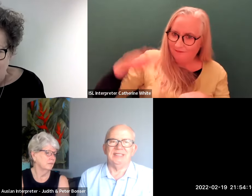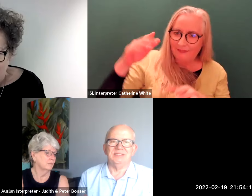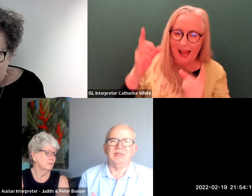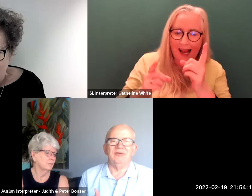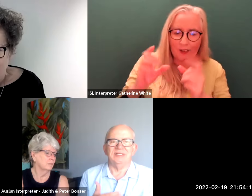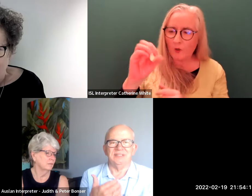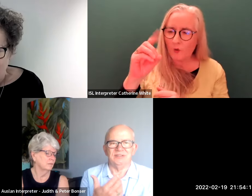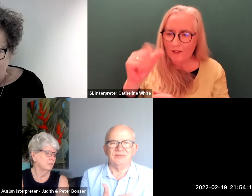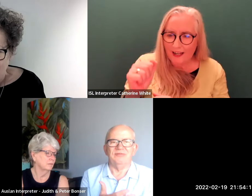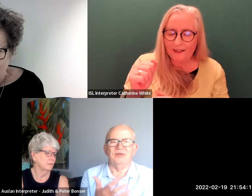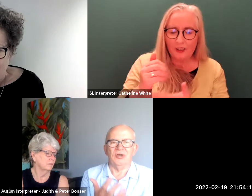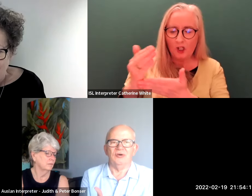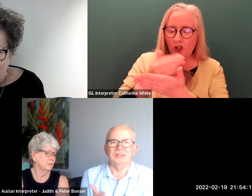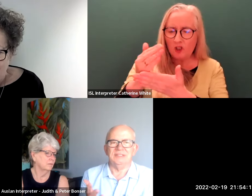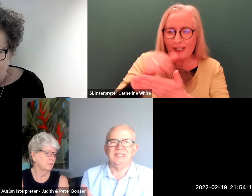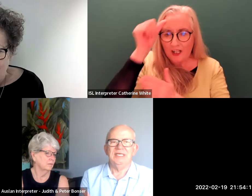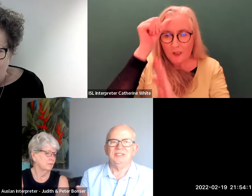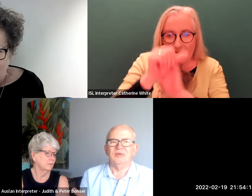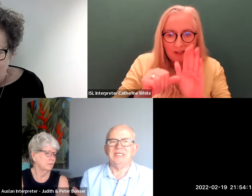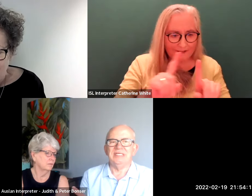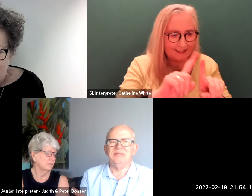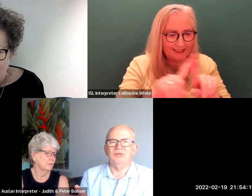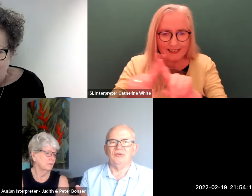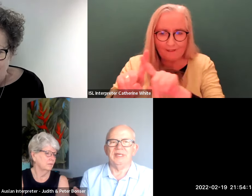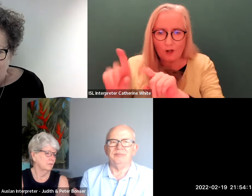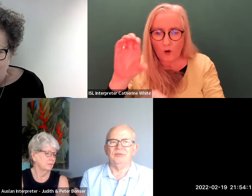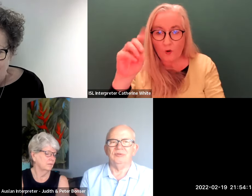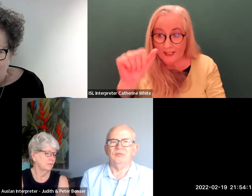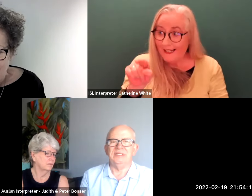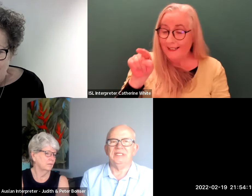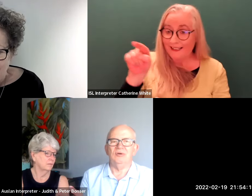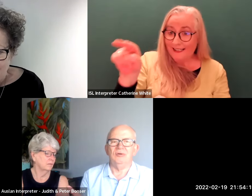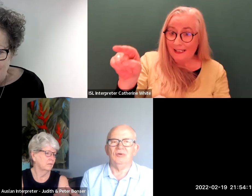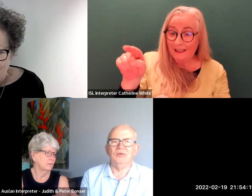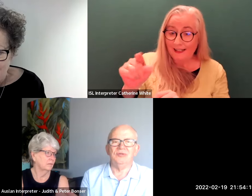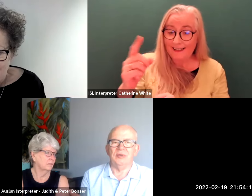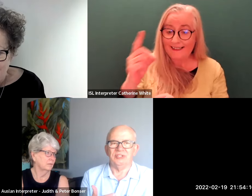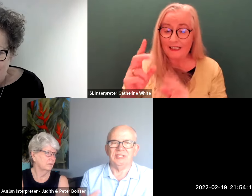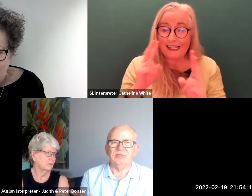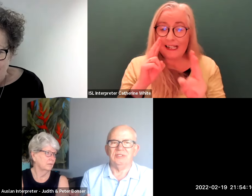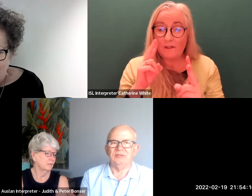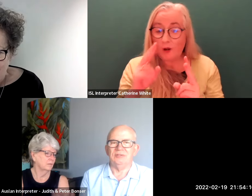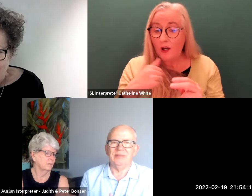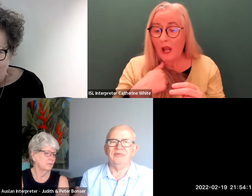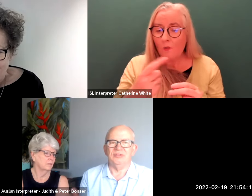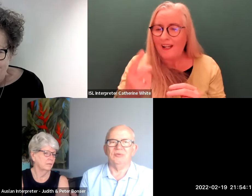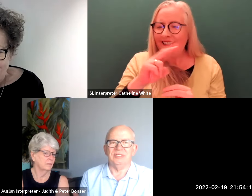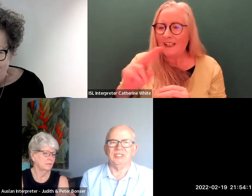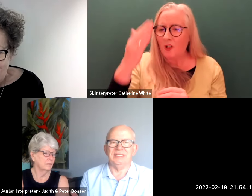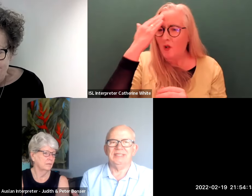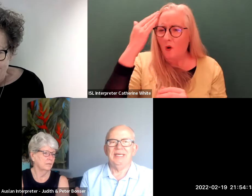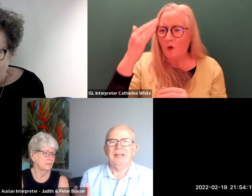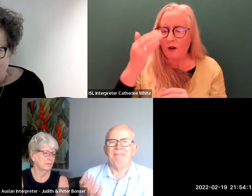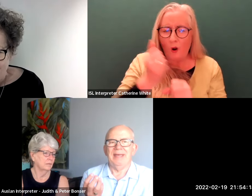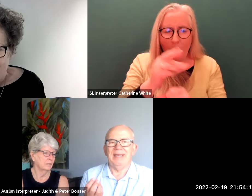share the experiences of different coders so he interviewed people we didn't all know each other we some of us knew